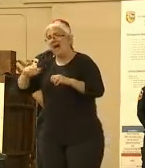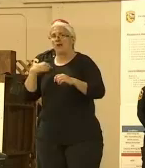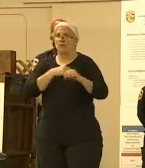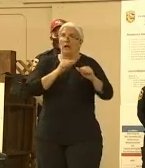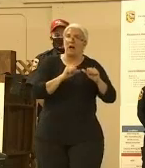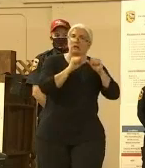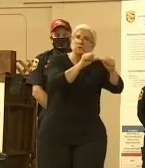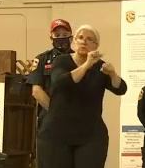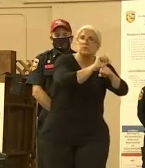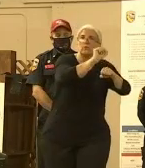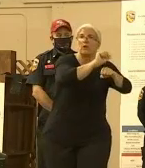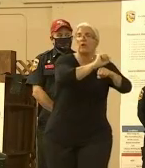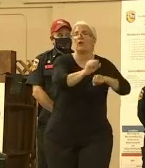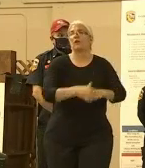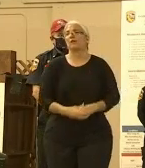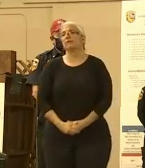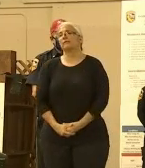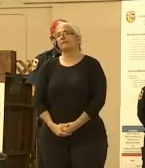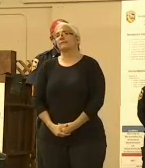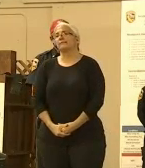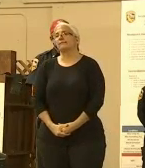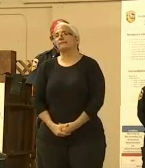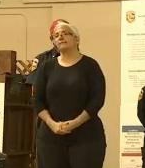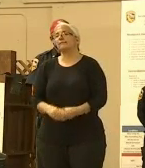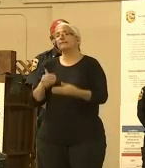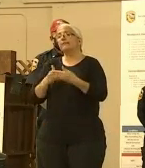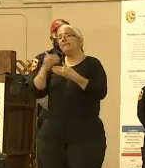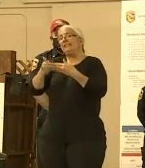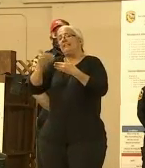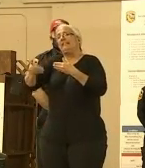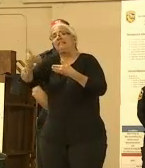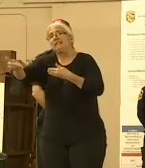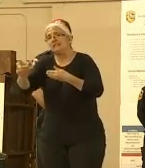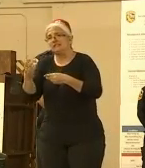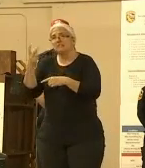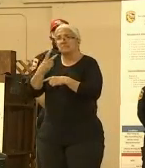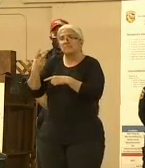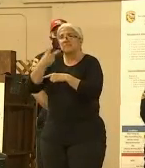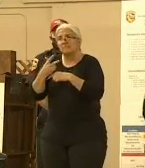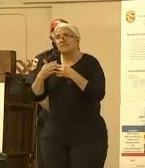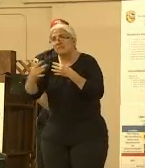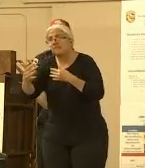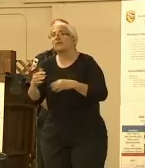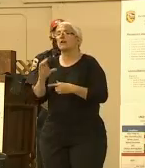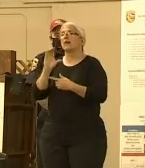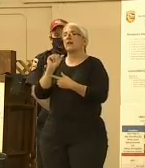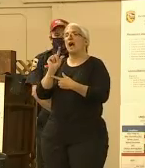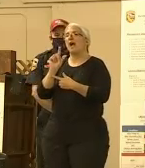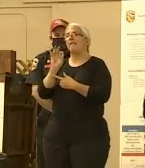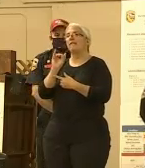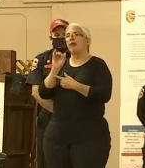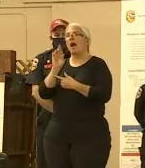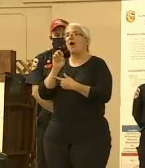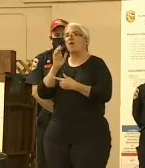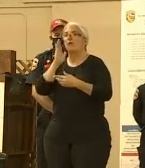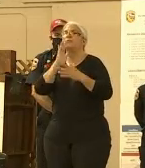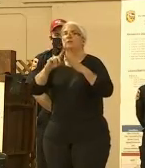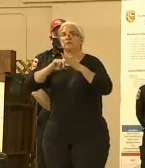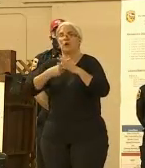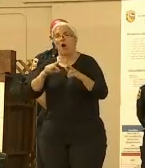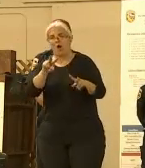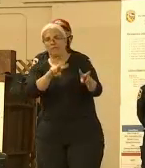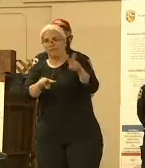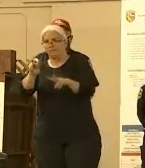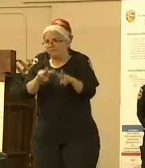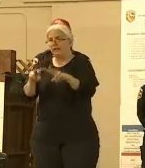As over the next few days, CAL FIRE begins their damage assessment. We will start to learn the extent of the